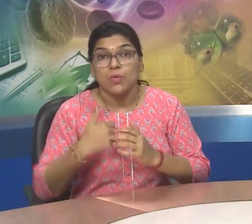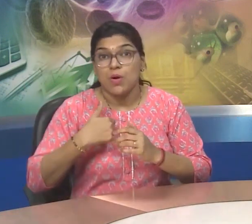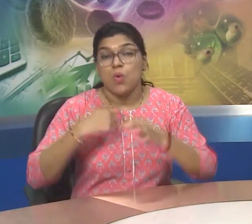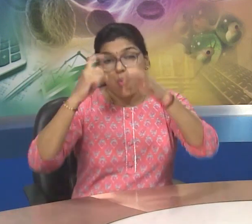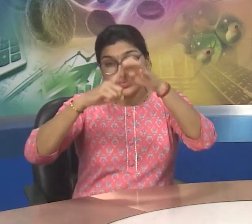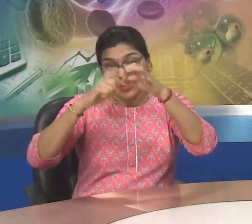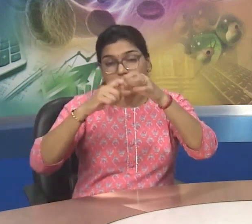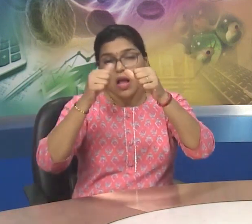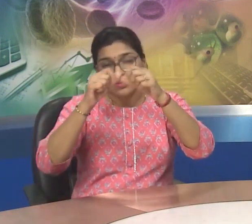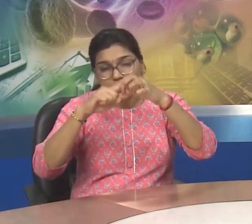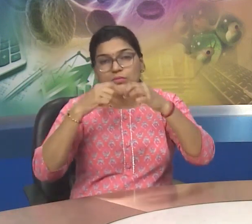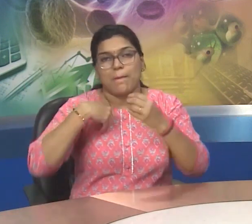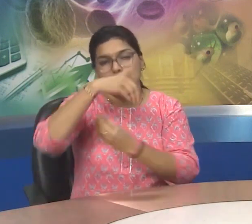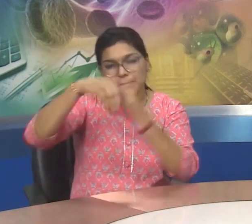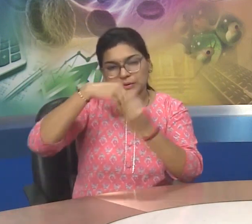few questions for you